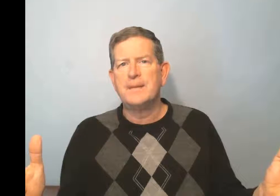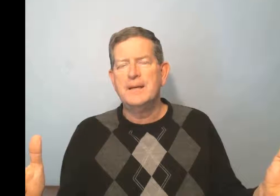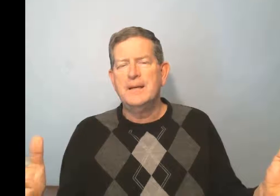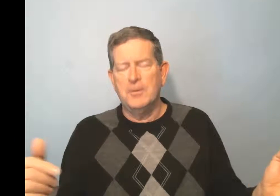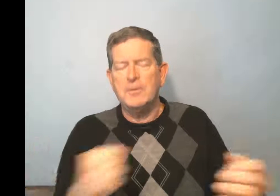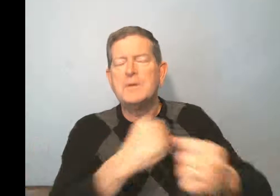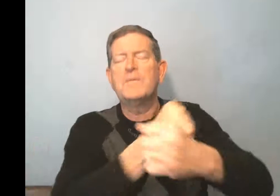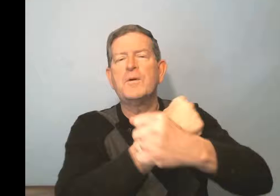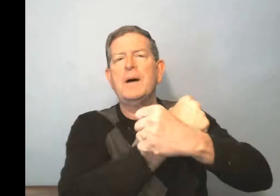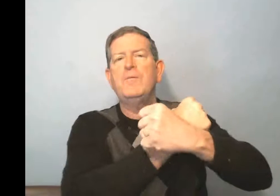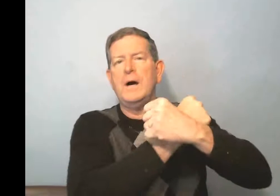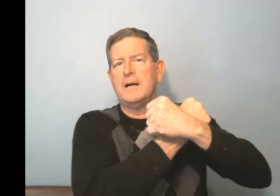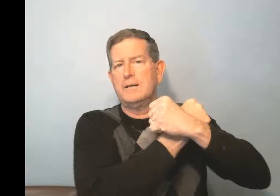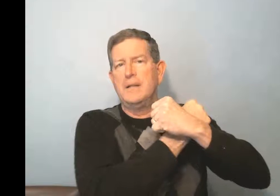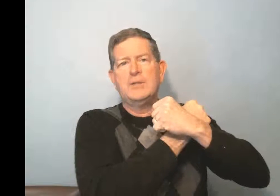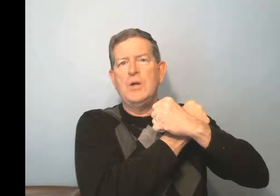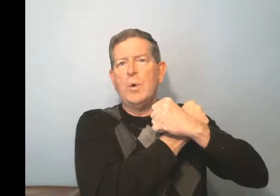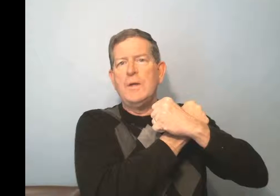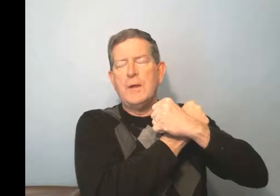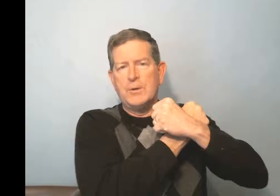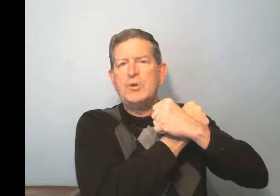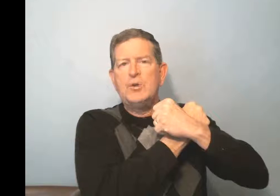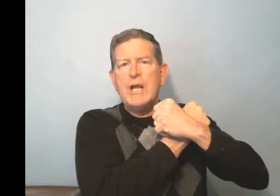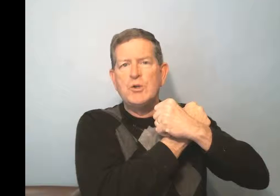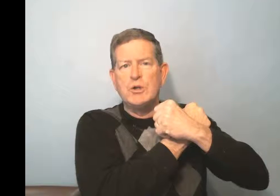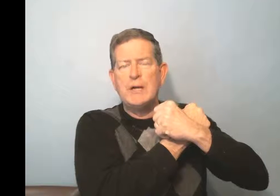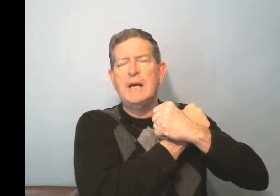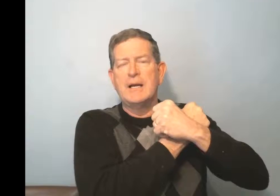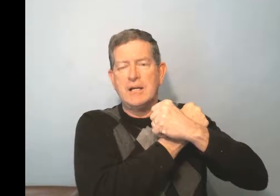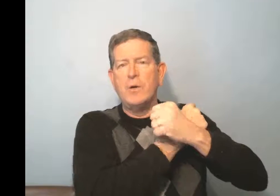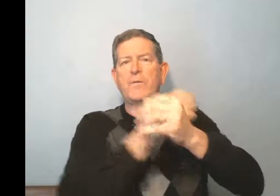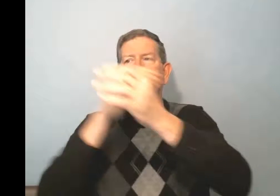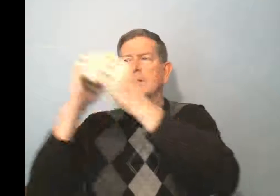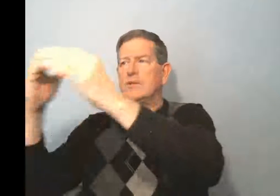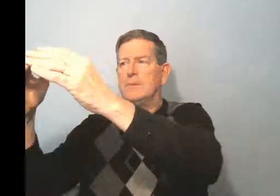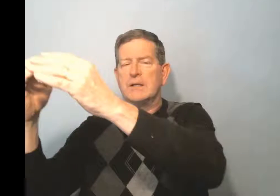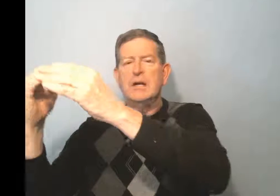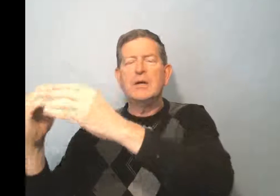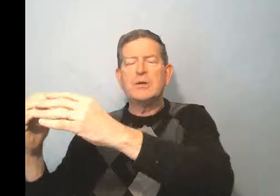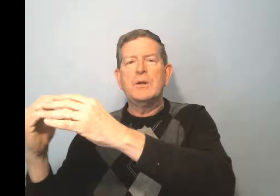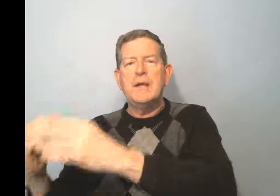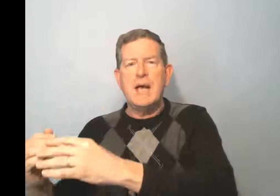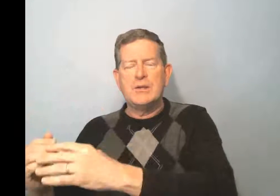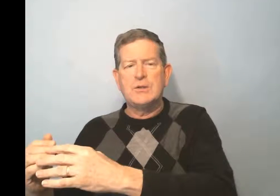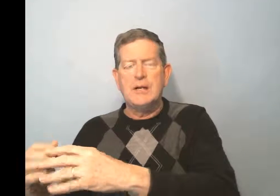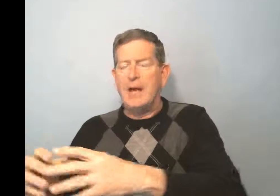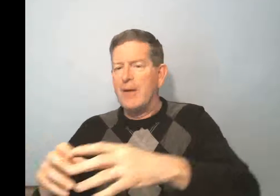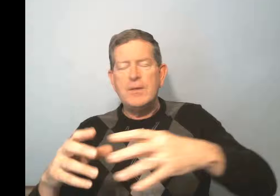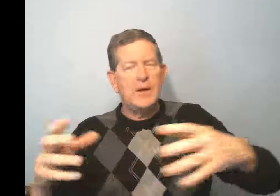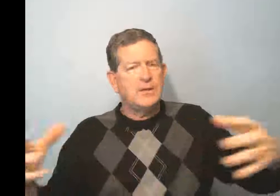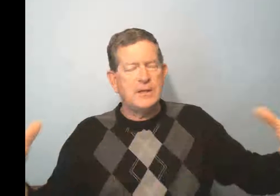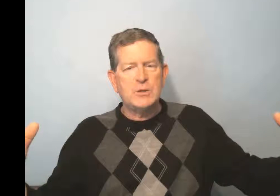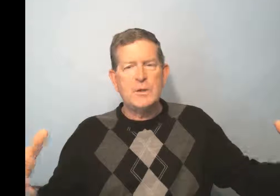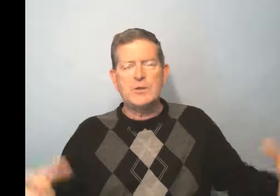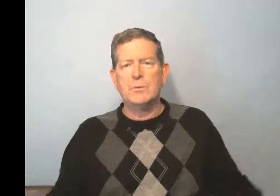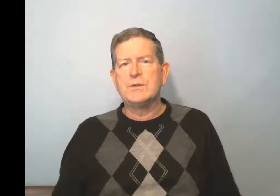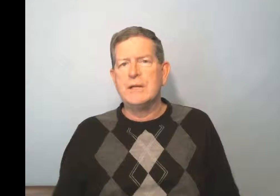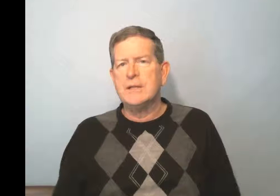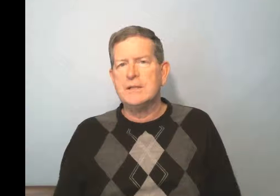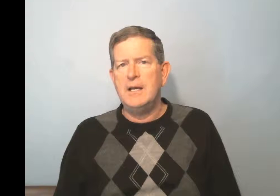It was the verb avoir. That's the only thing which changes as they go from one subject to the next. Everything else in the expression will stay the same.